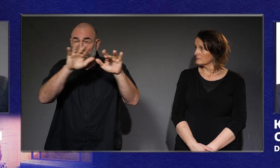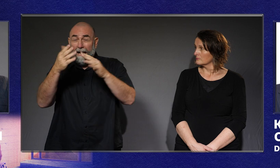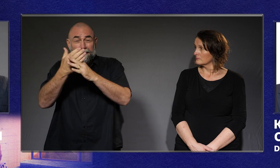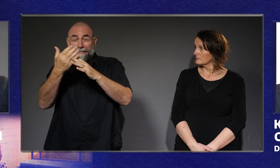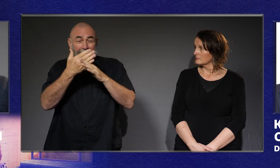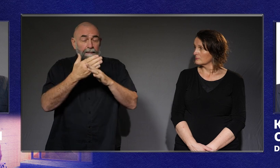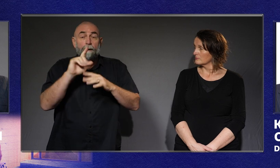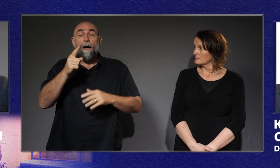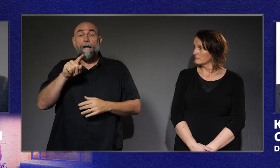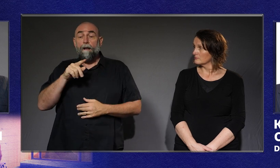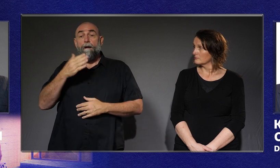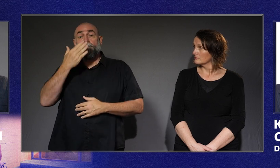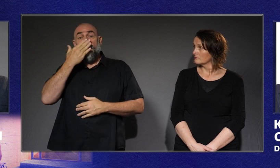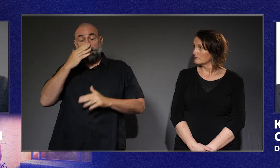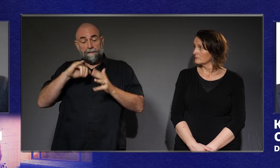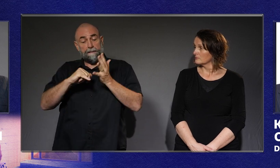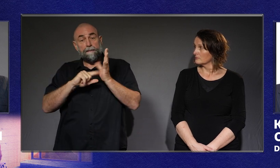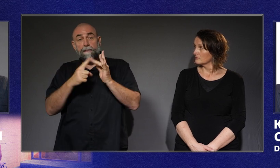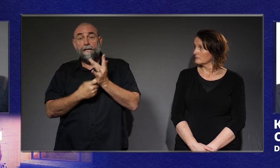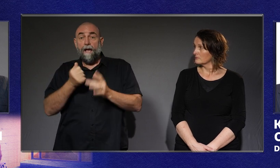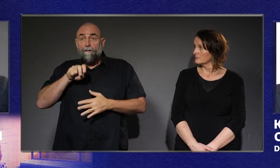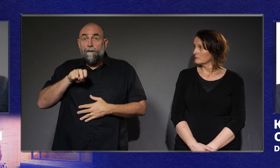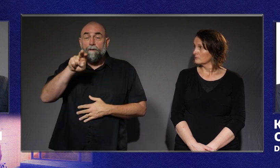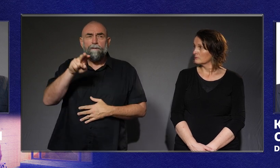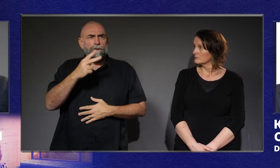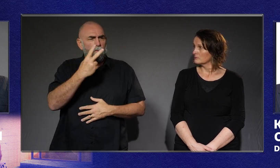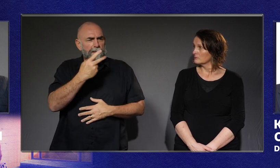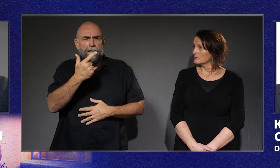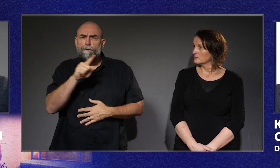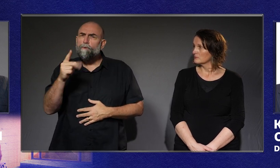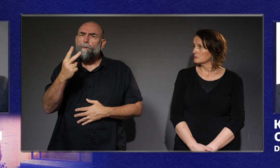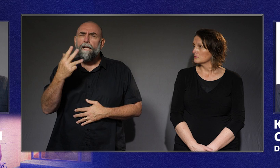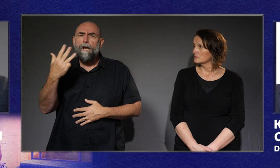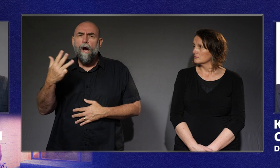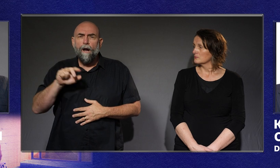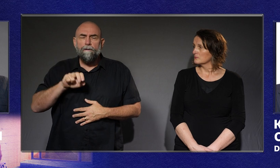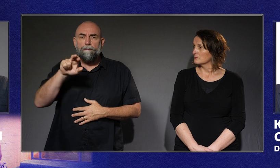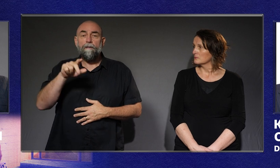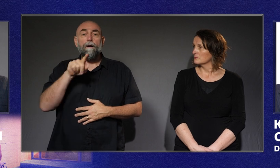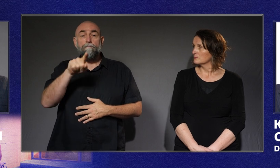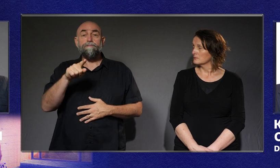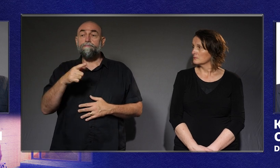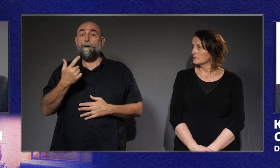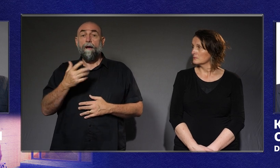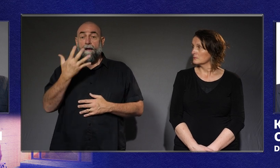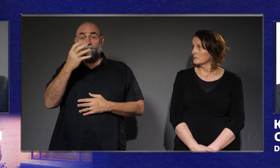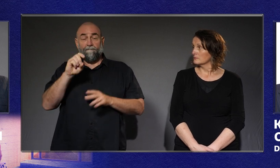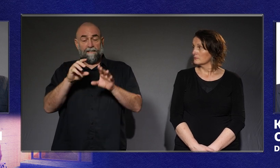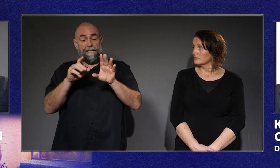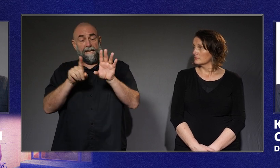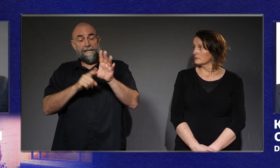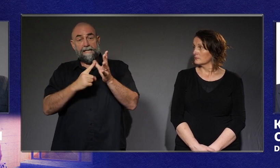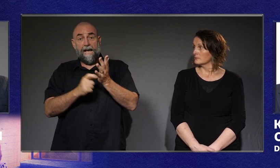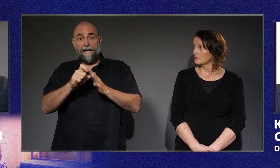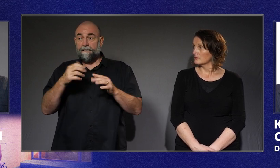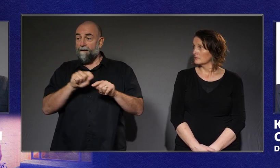where there was 27 or 29 steps. And 50 yards either side were